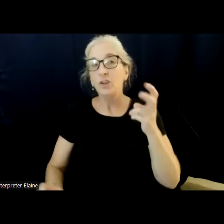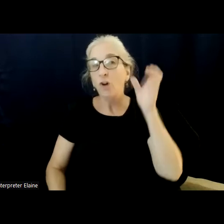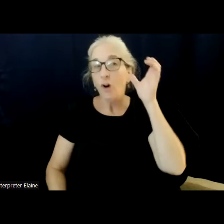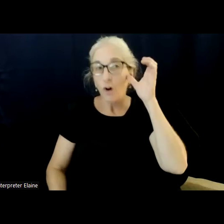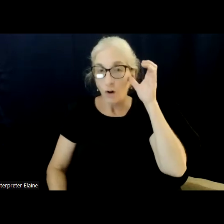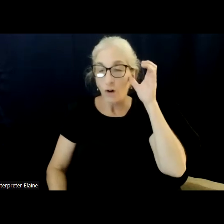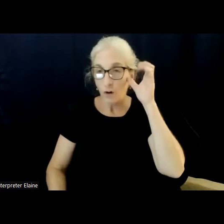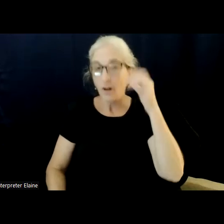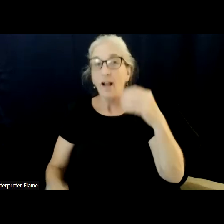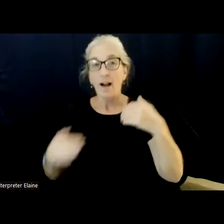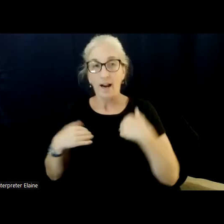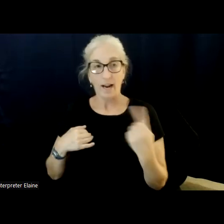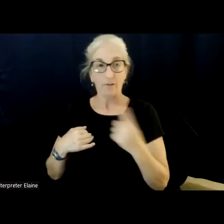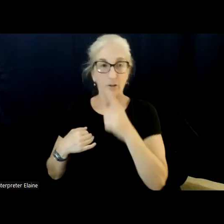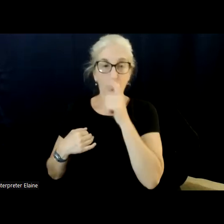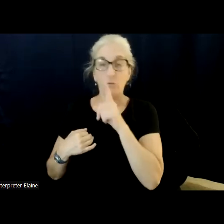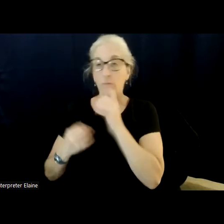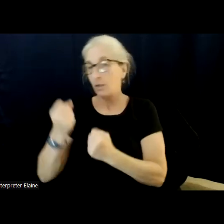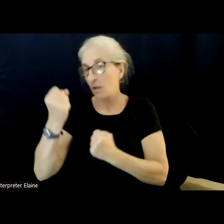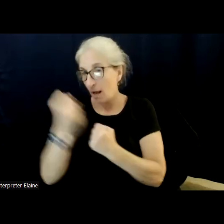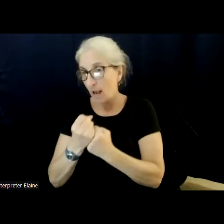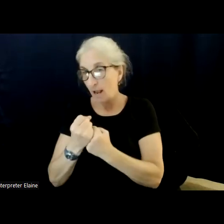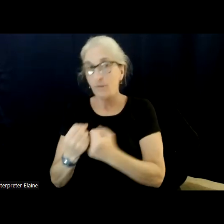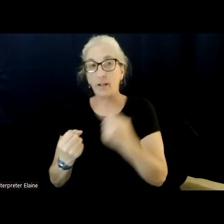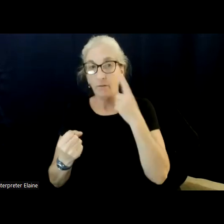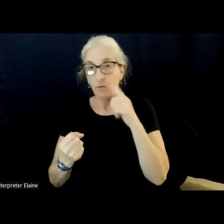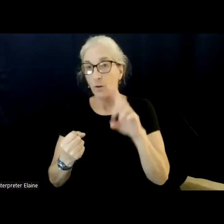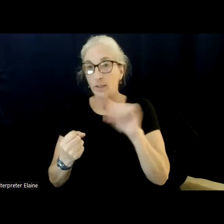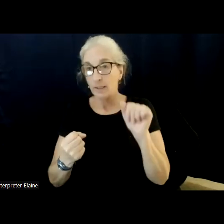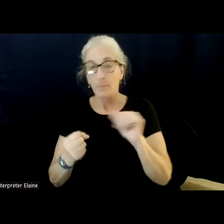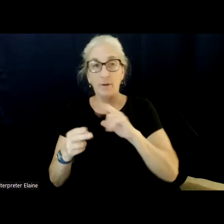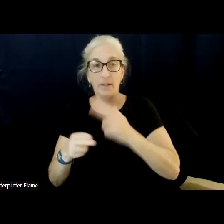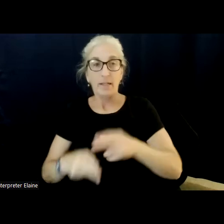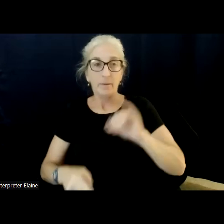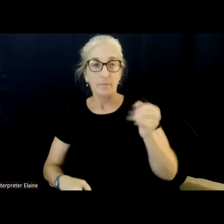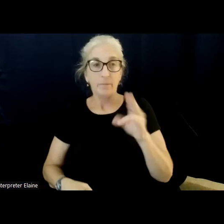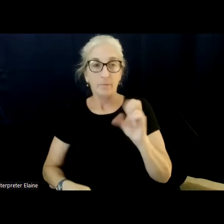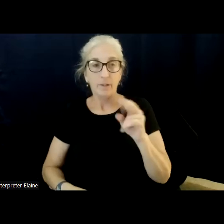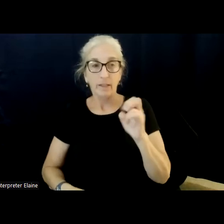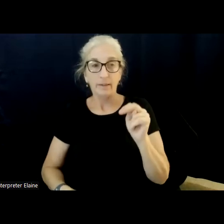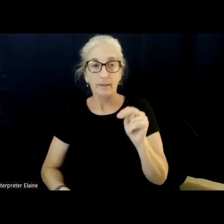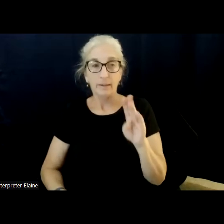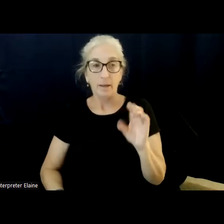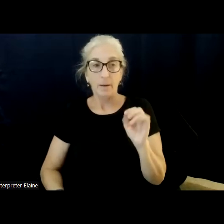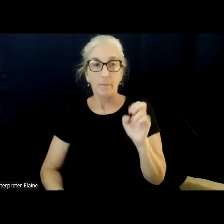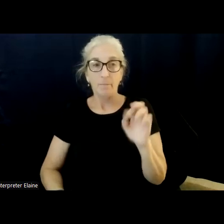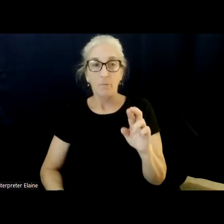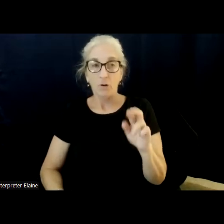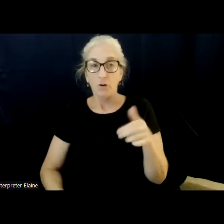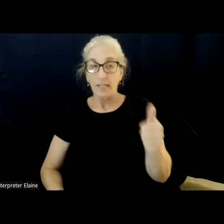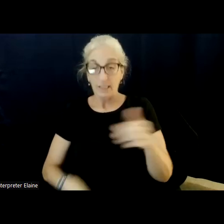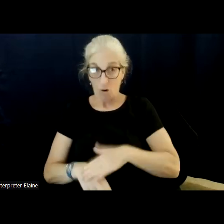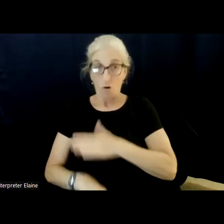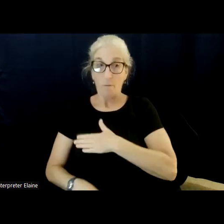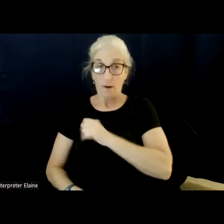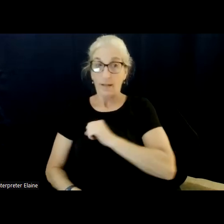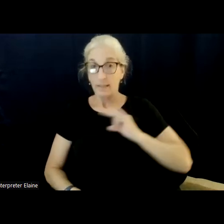fierce advocate of the disabled by the name of Justin Bonner who's on my staff. He attends every staff